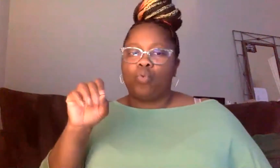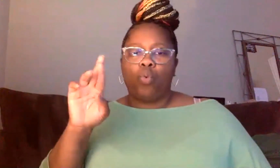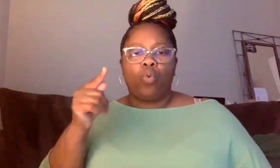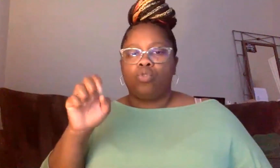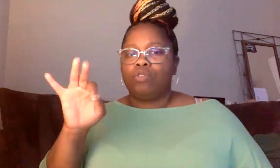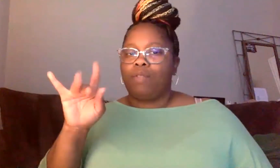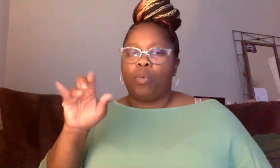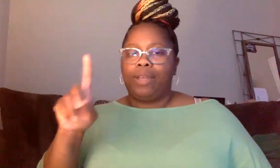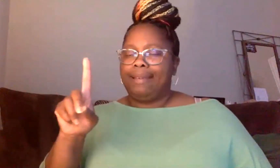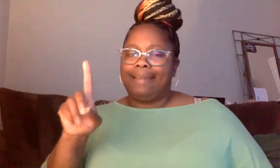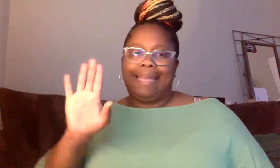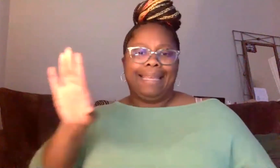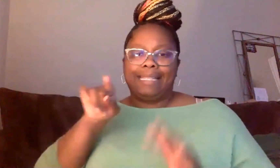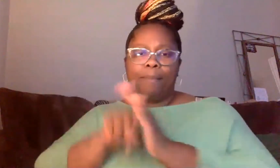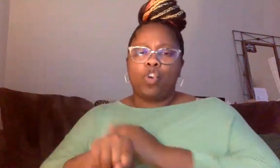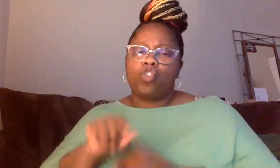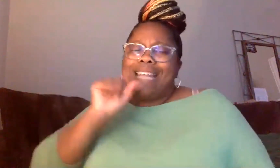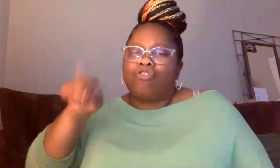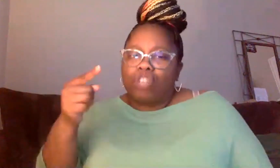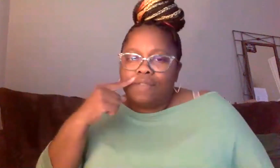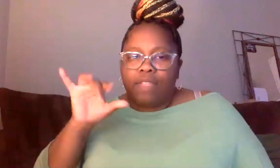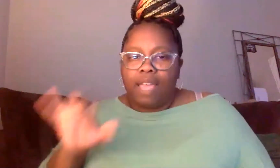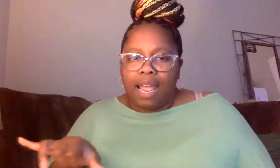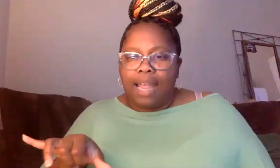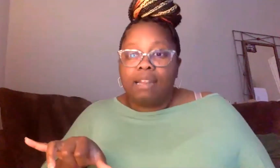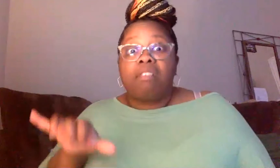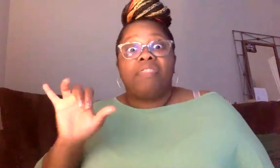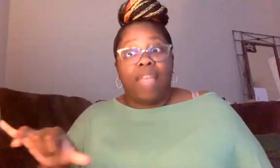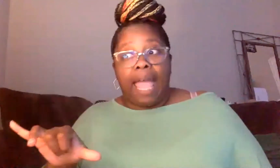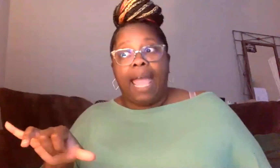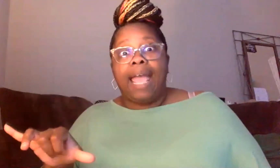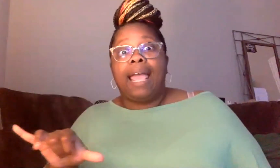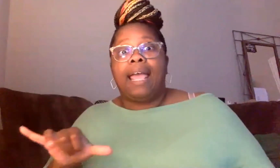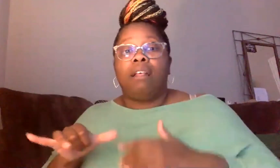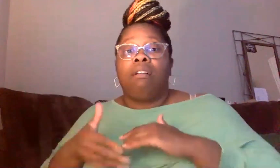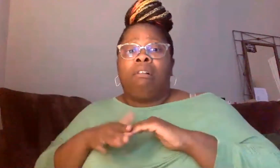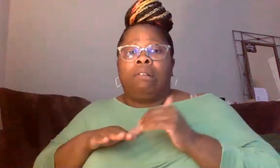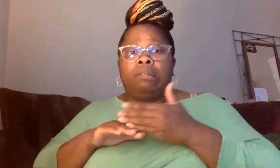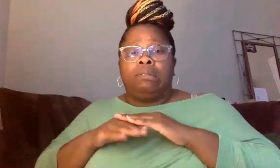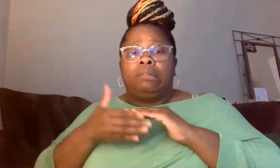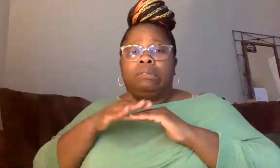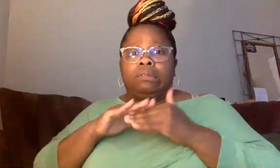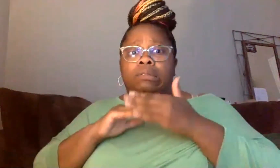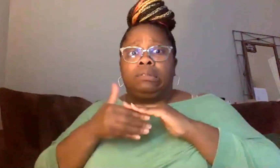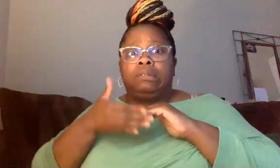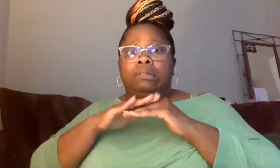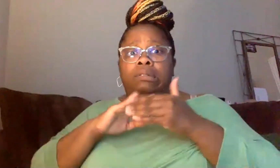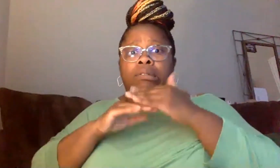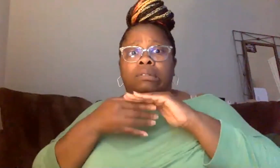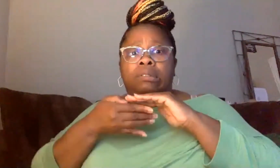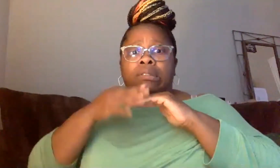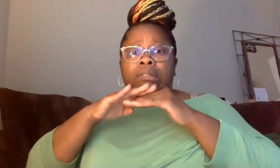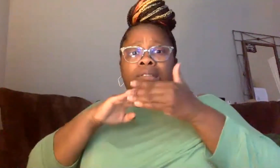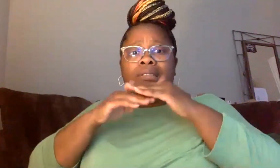killed and murdered that that's what, like, that's what got us fed up. But the thing is, we're, we're fighting police